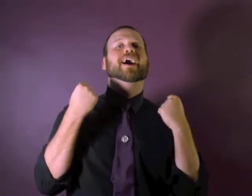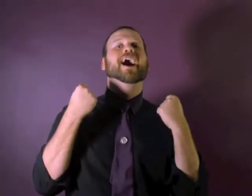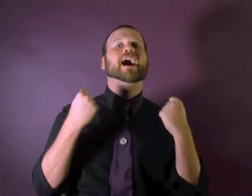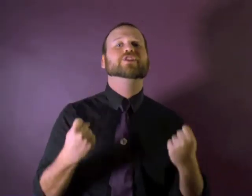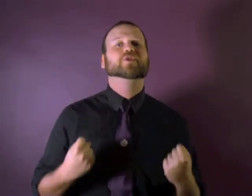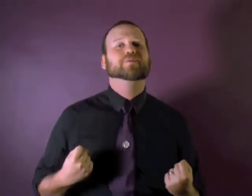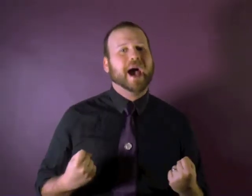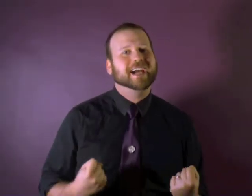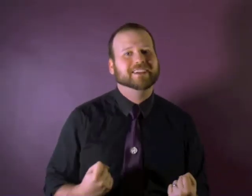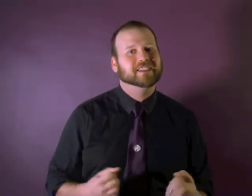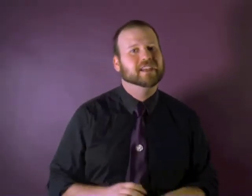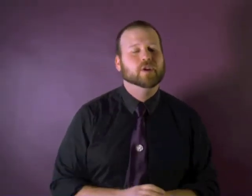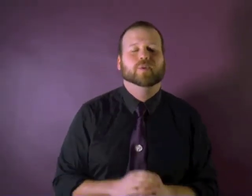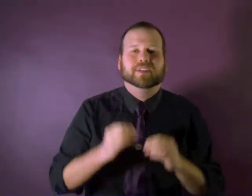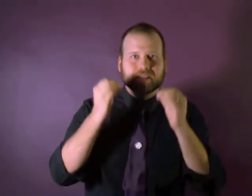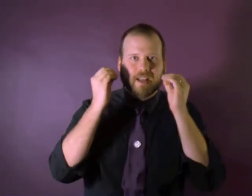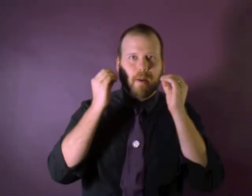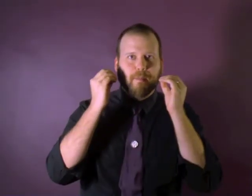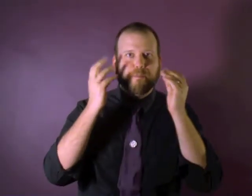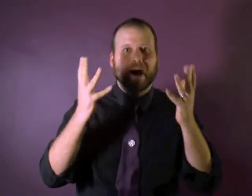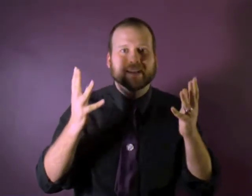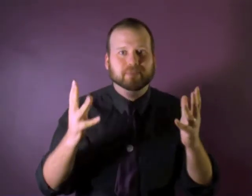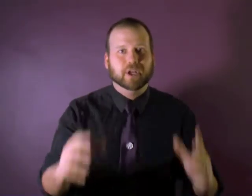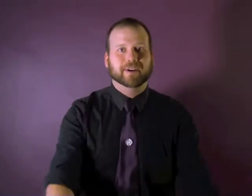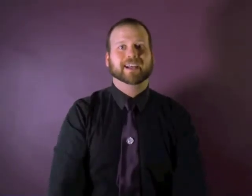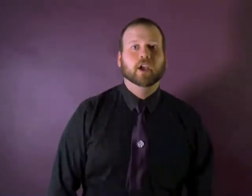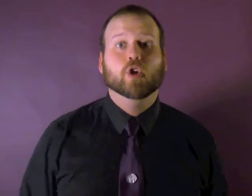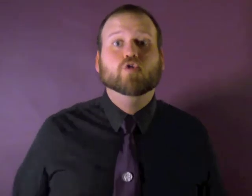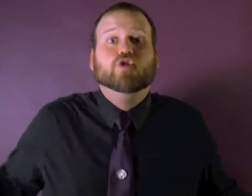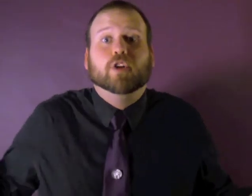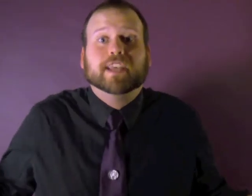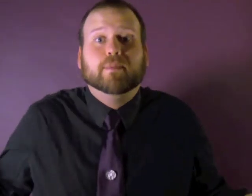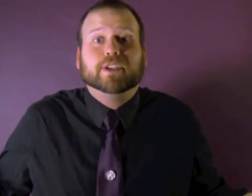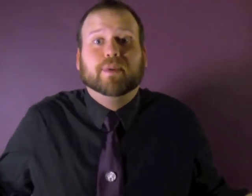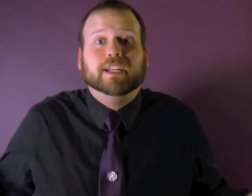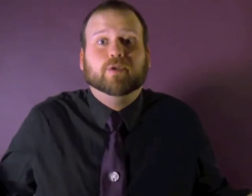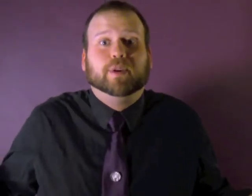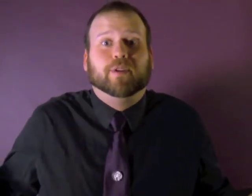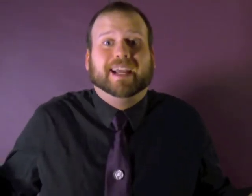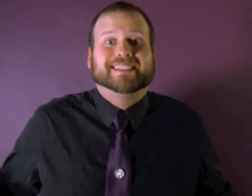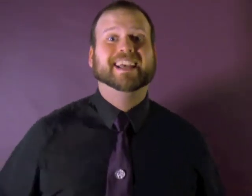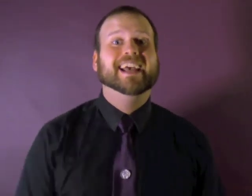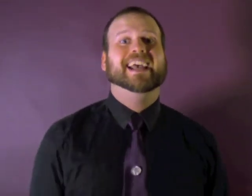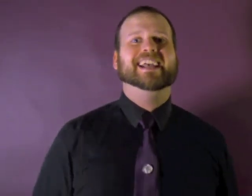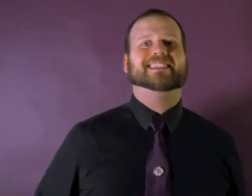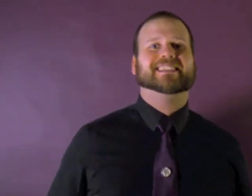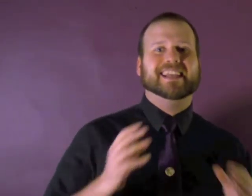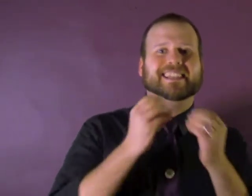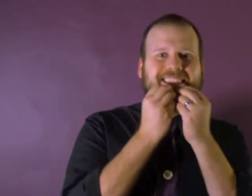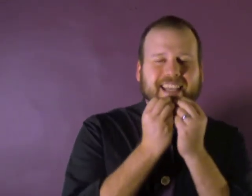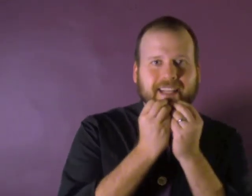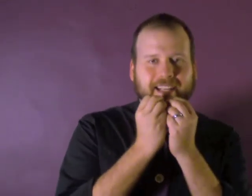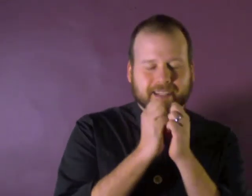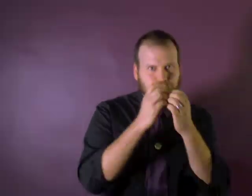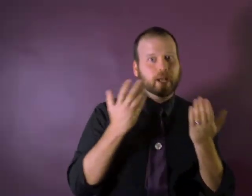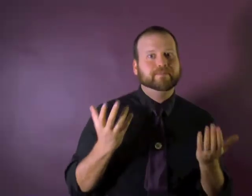a hundred backers, which is mind-blowing. Who knows how much money will be raised? It's exciting. But